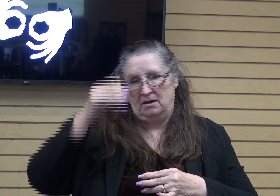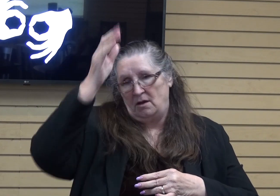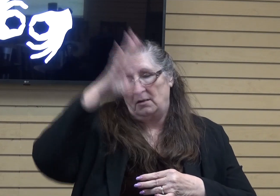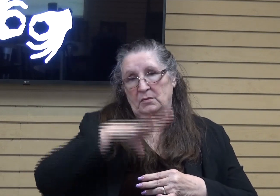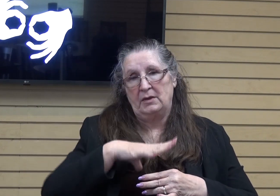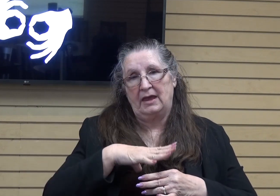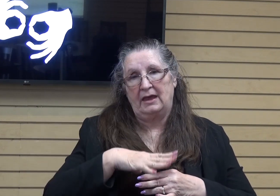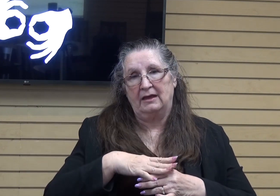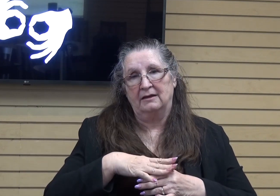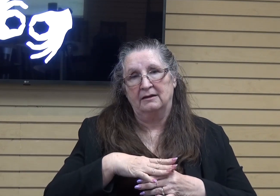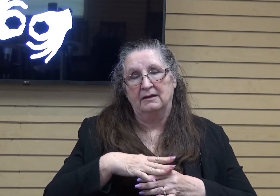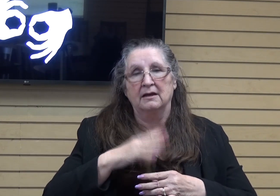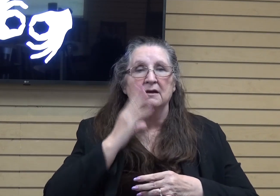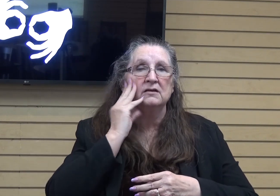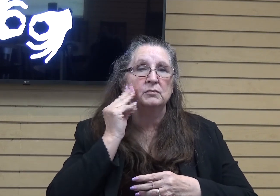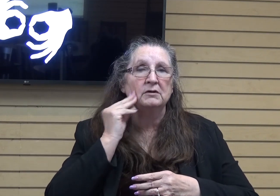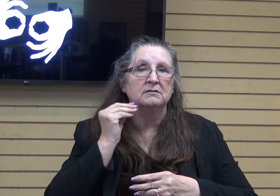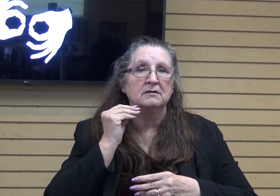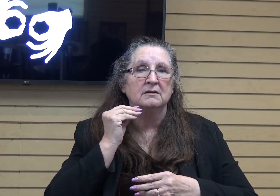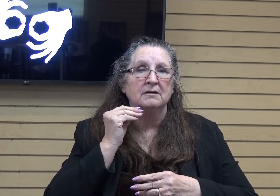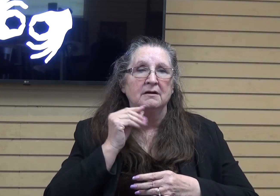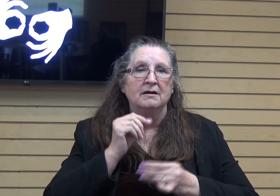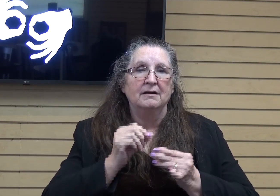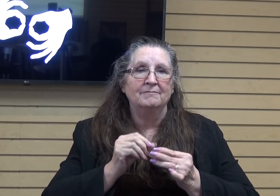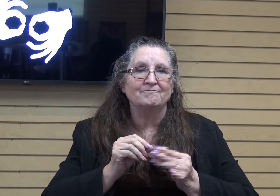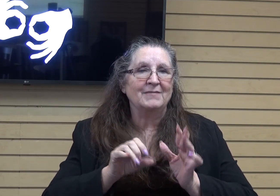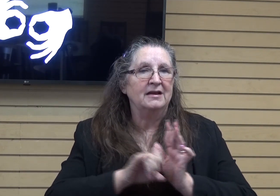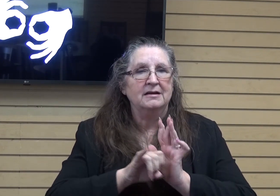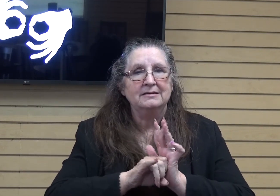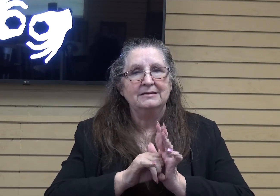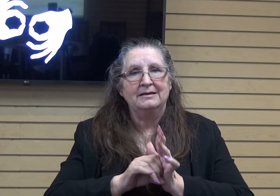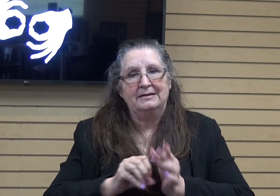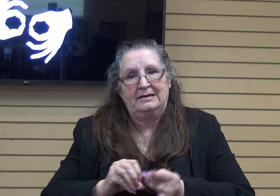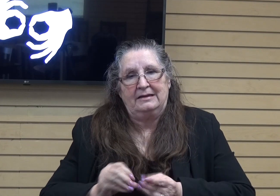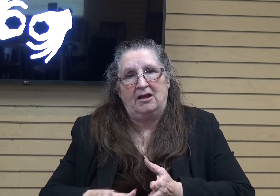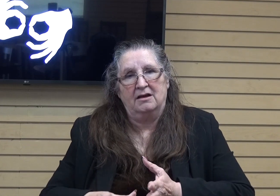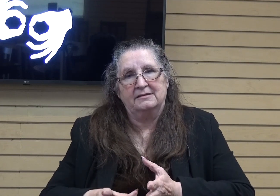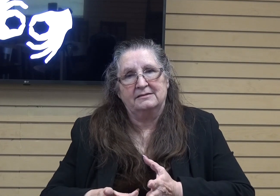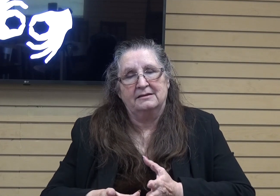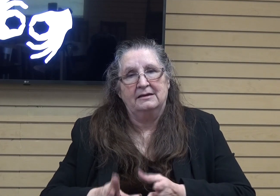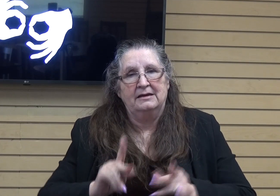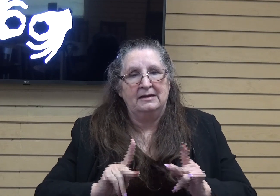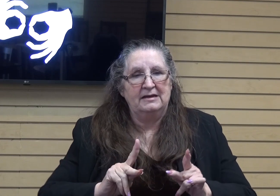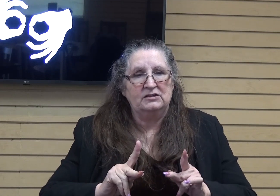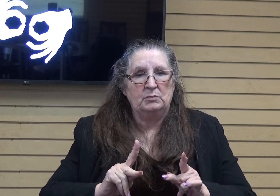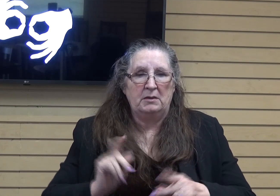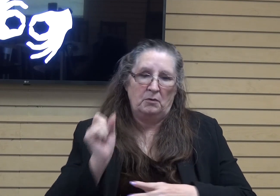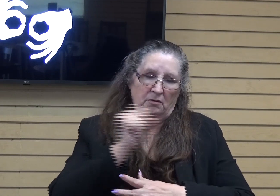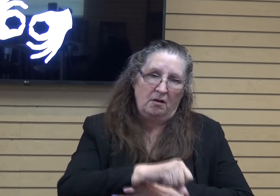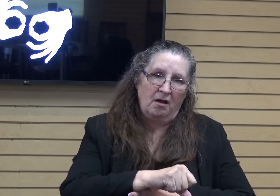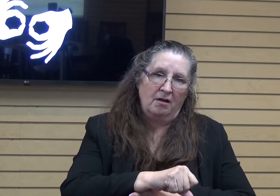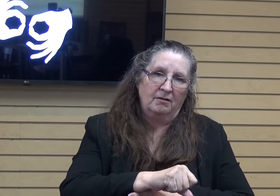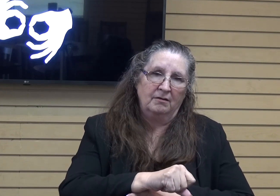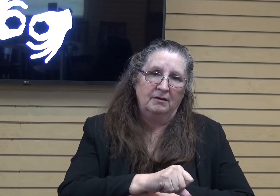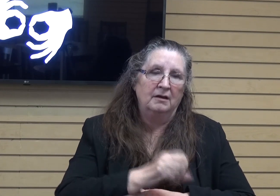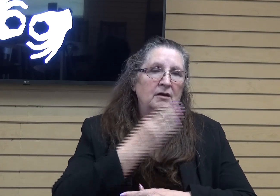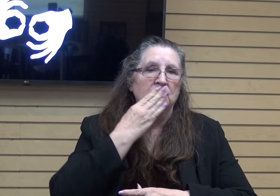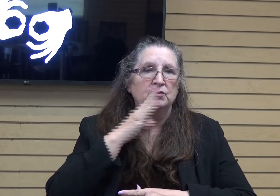had experienced a loss of identity, and his people had been conquered. Jerusalem had been conquered.